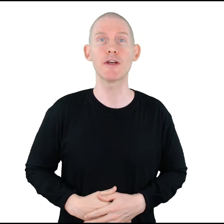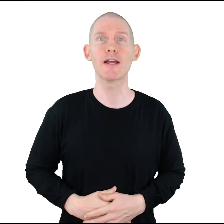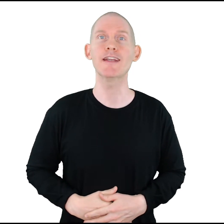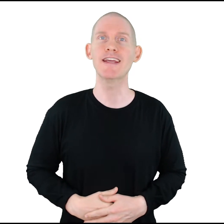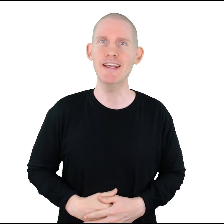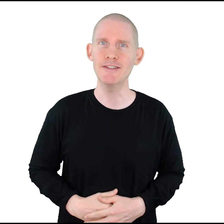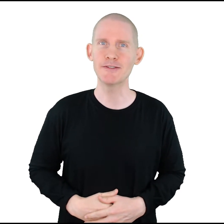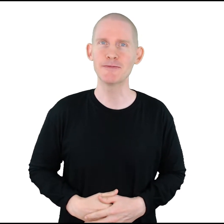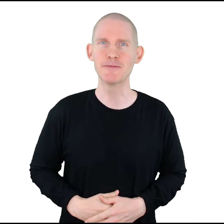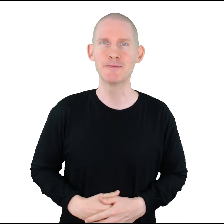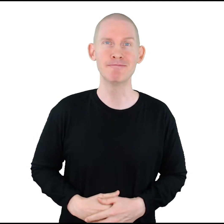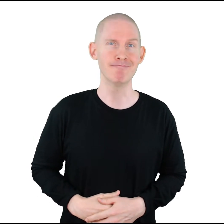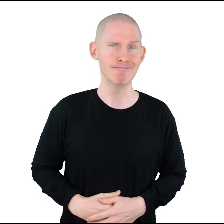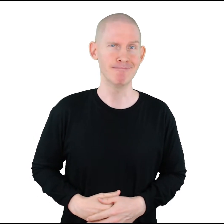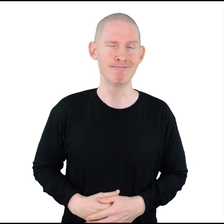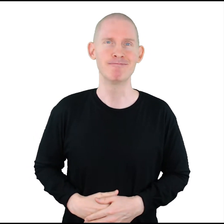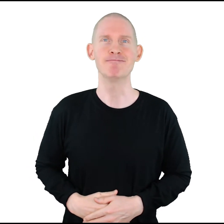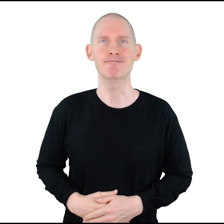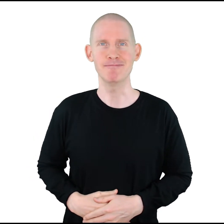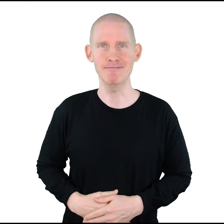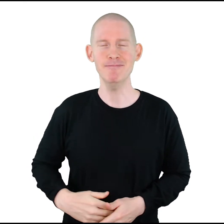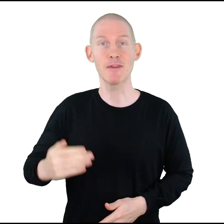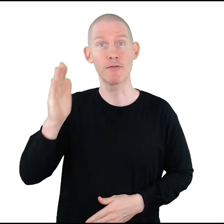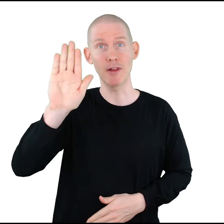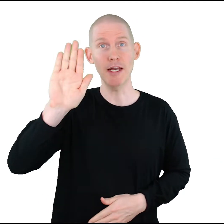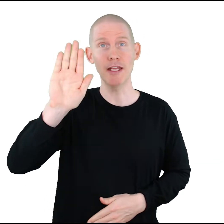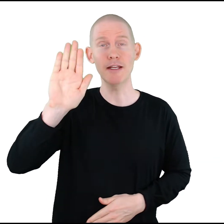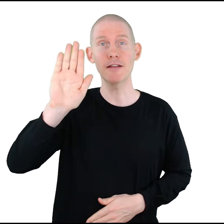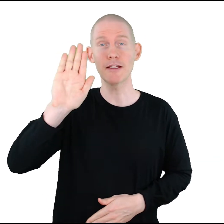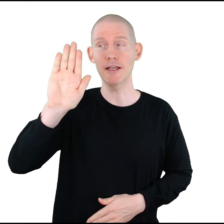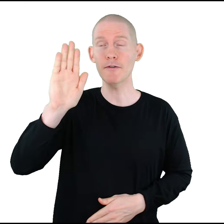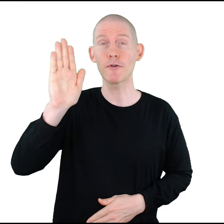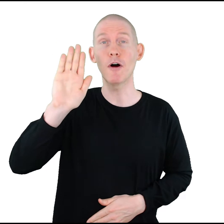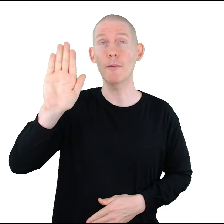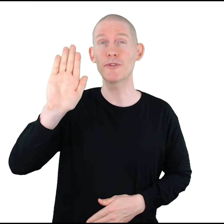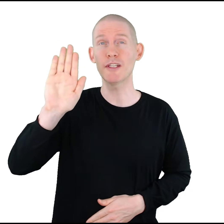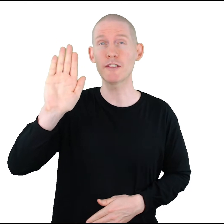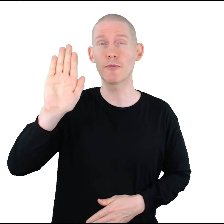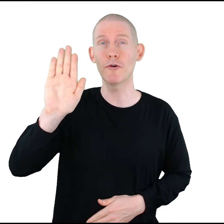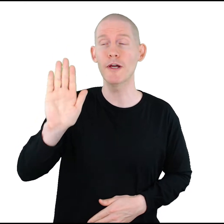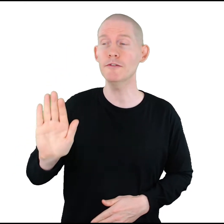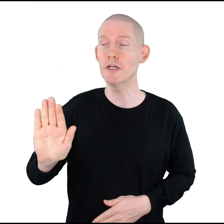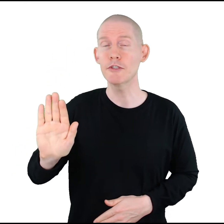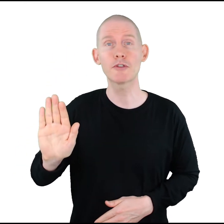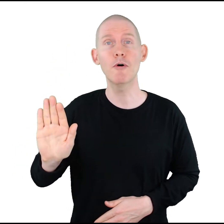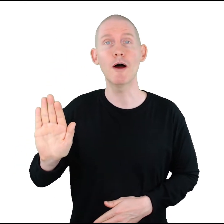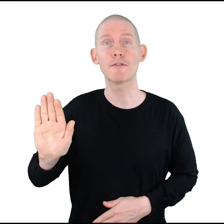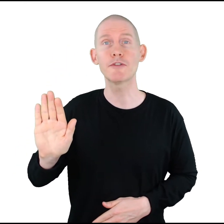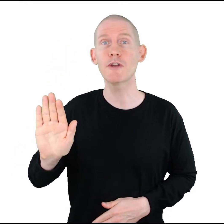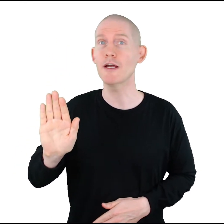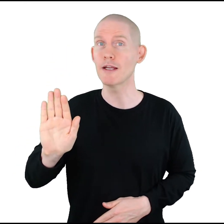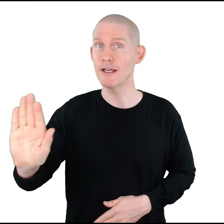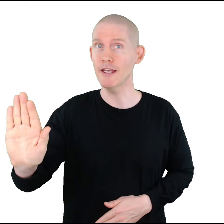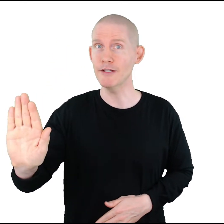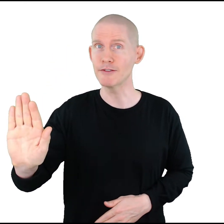sign his? Mm-hmm. Flat hand like that for all possessive pronouns. Just go off to the side, his.